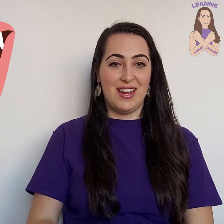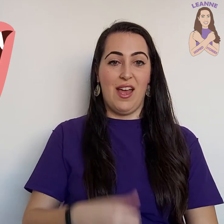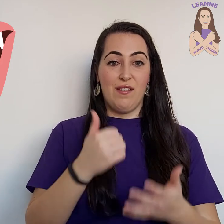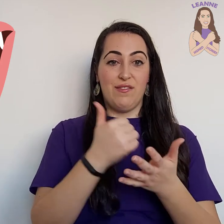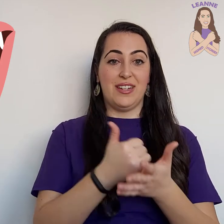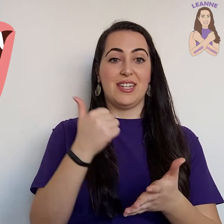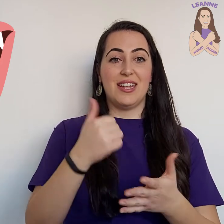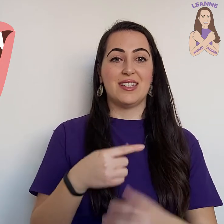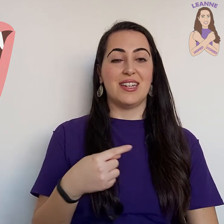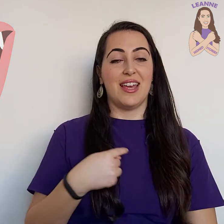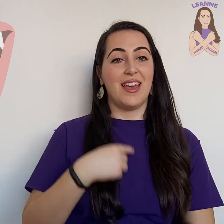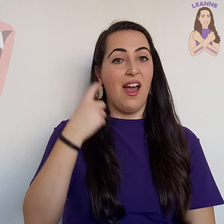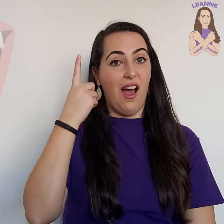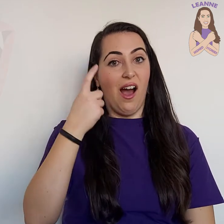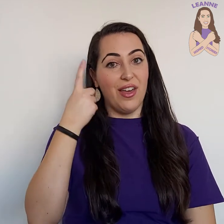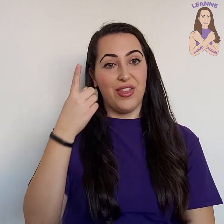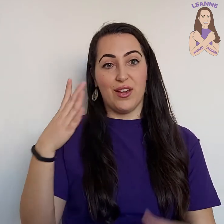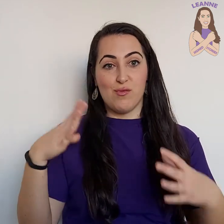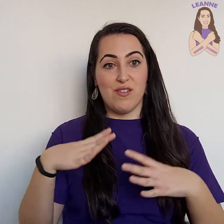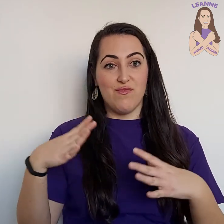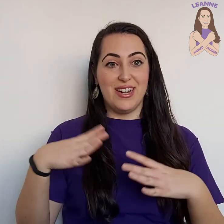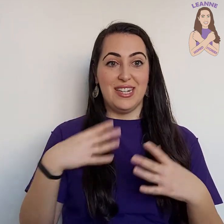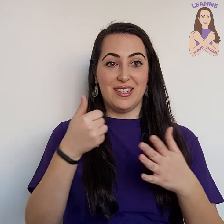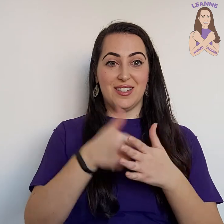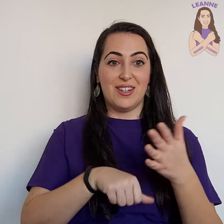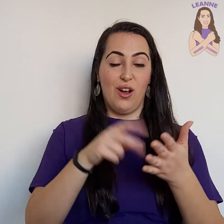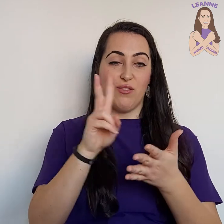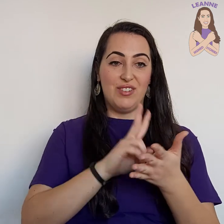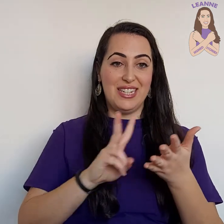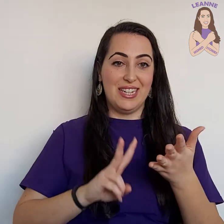Fantastic. I think we're ready to start reading.